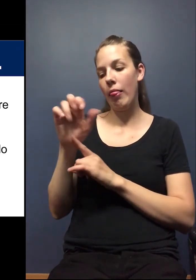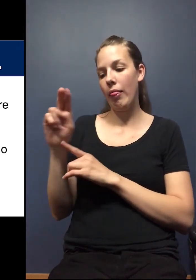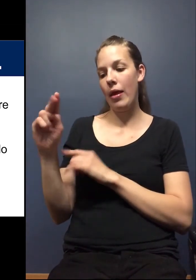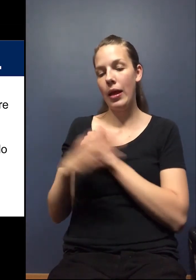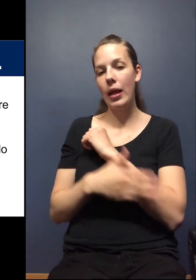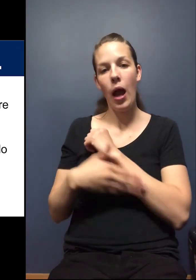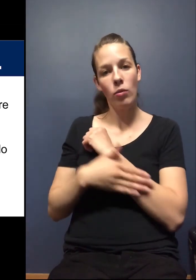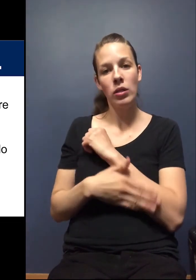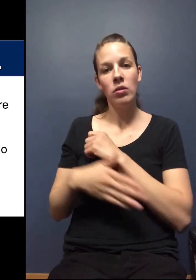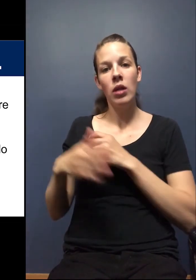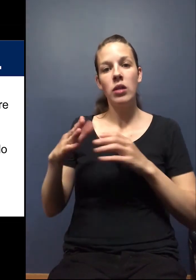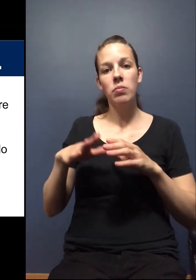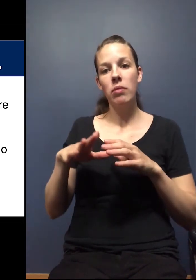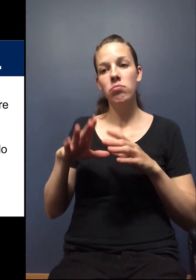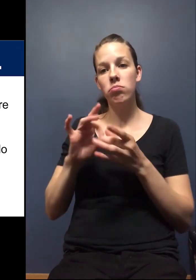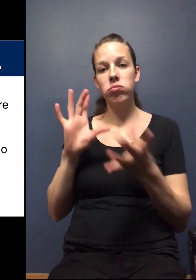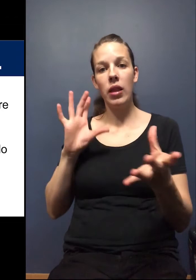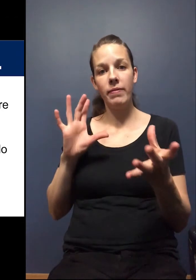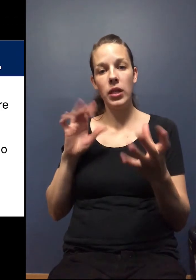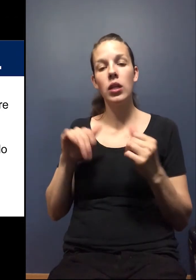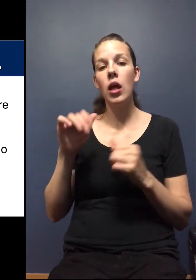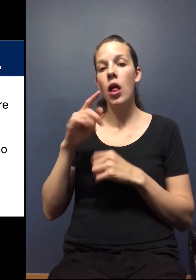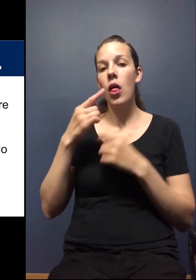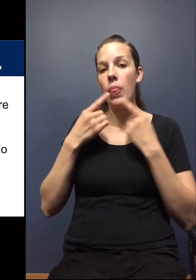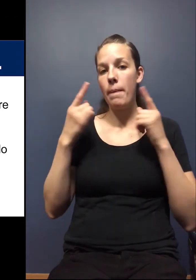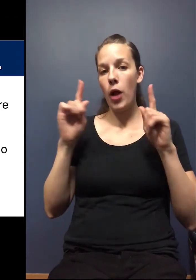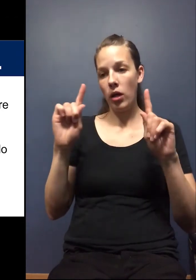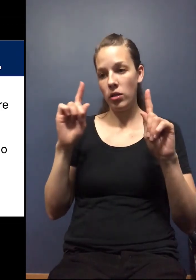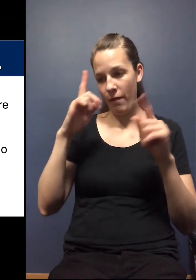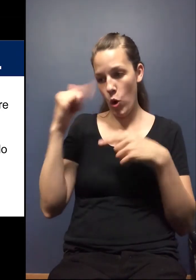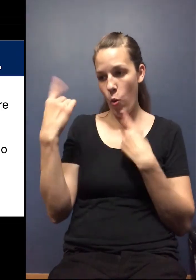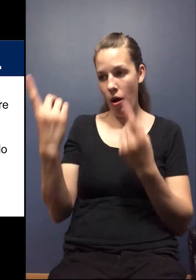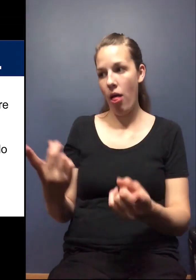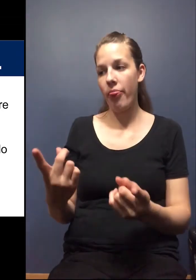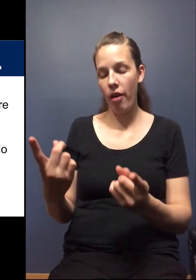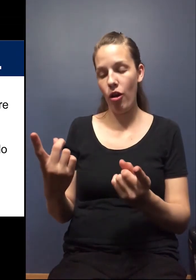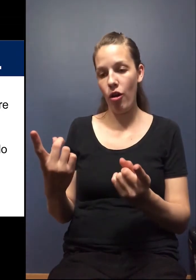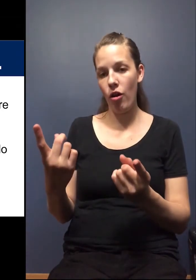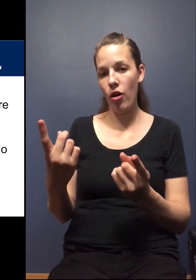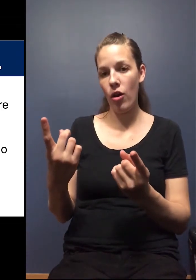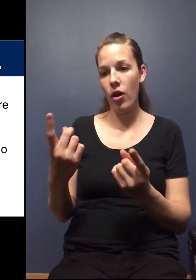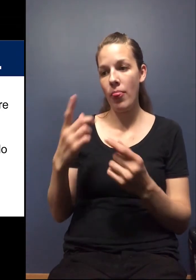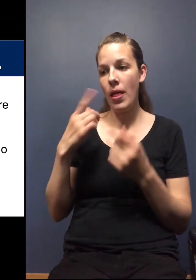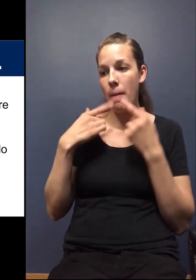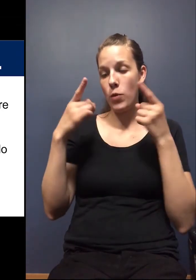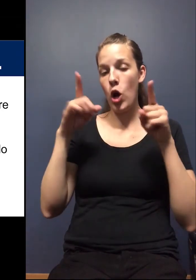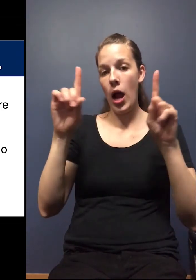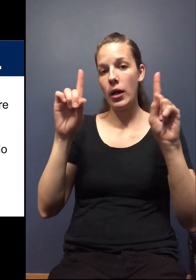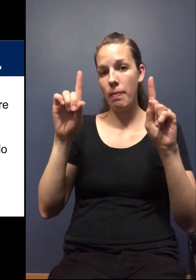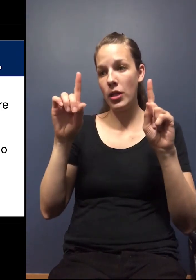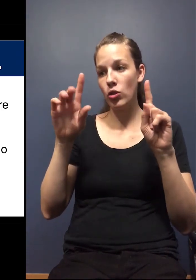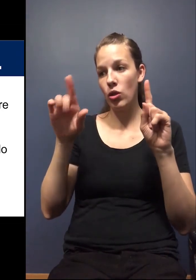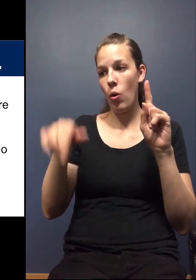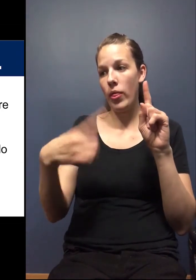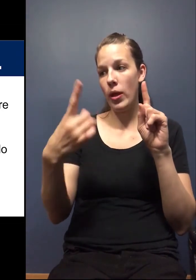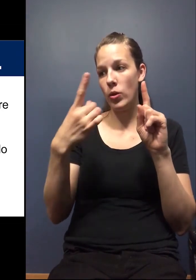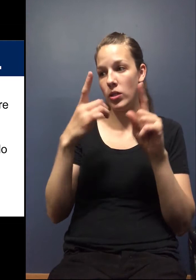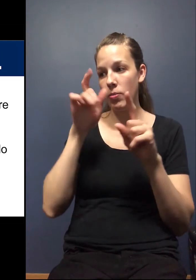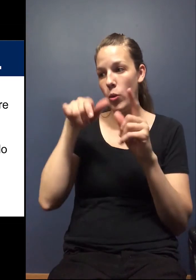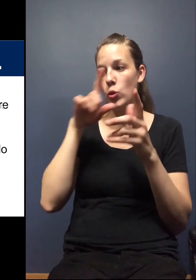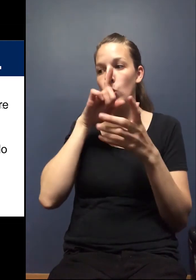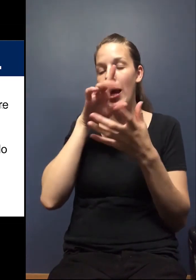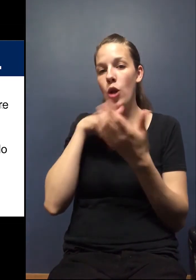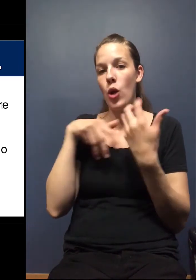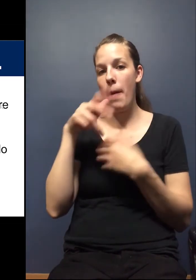County have been lifted in the proclamation. Um, for a while there we had the, um, in the proclamation where you were only supposed to interact with